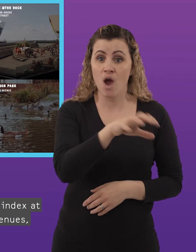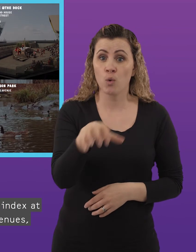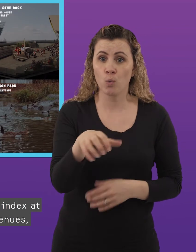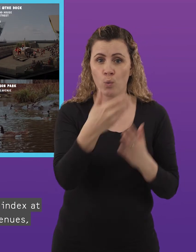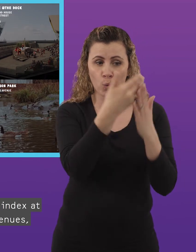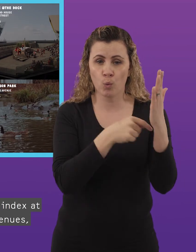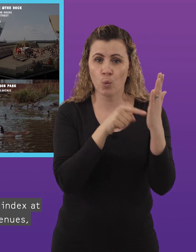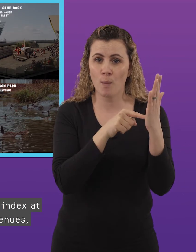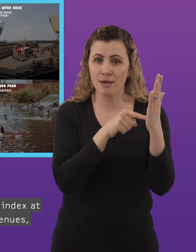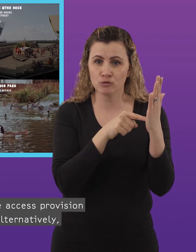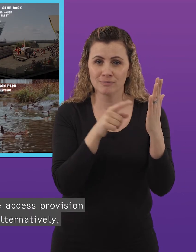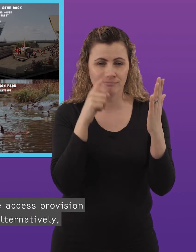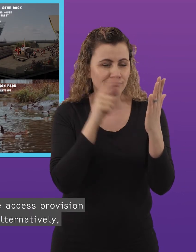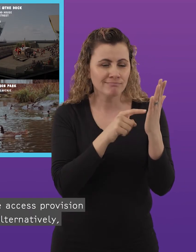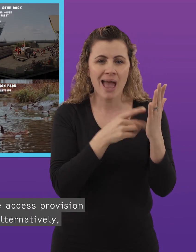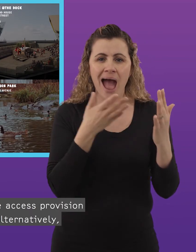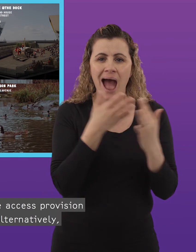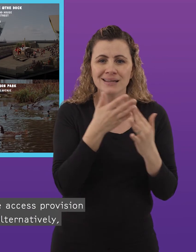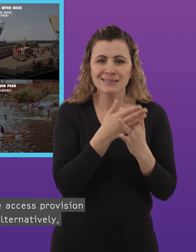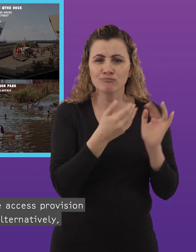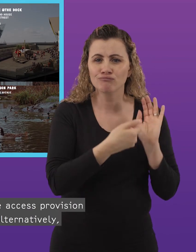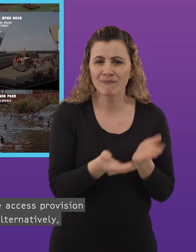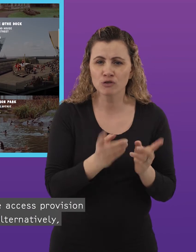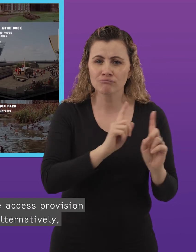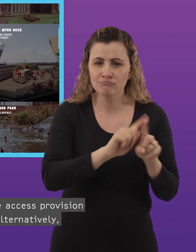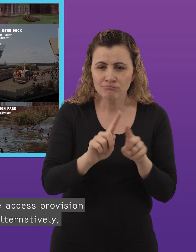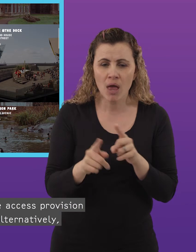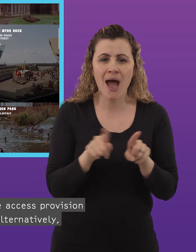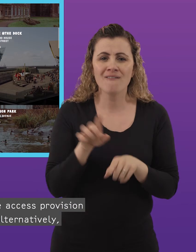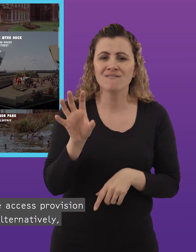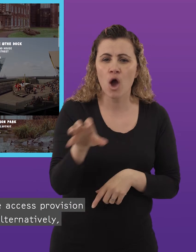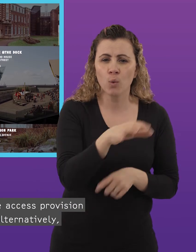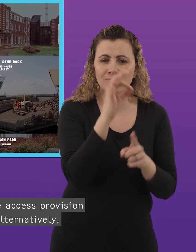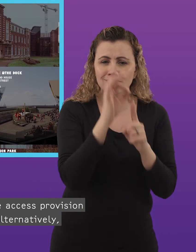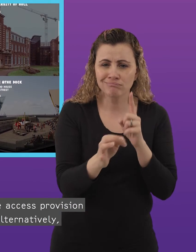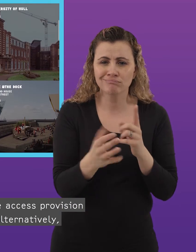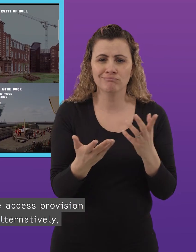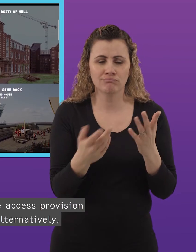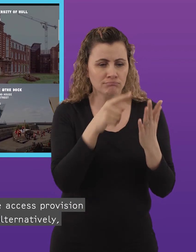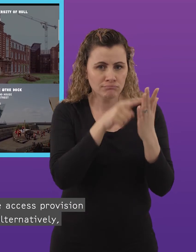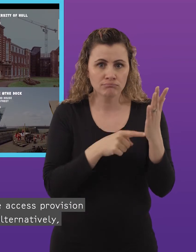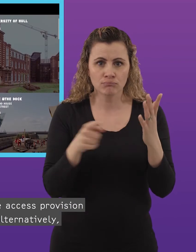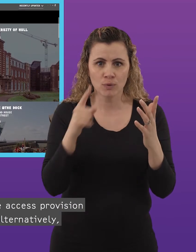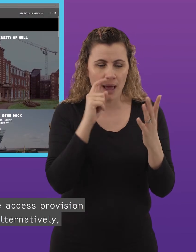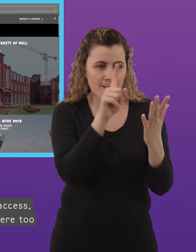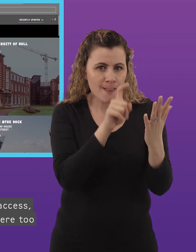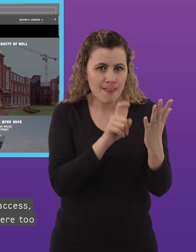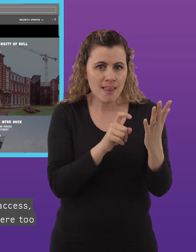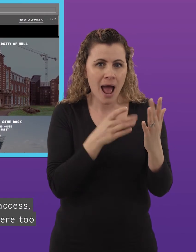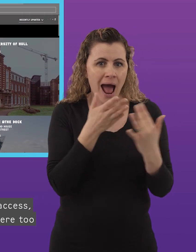slash venues where you can read up on the access provision at specific venues or alternatively filter the list by